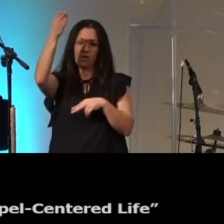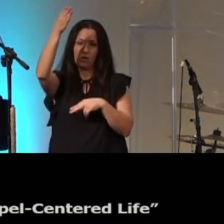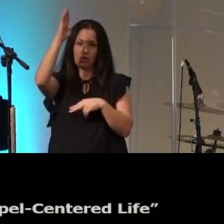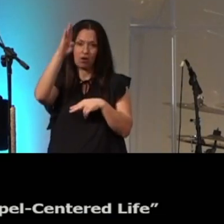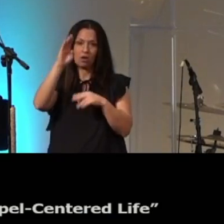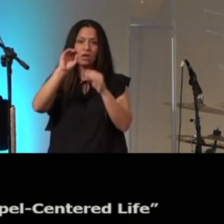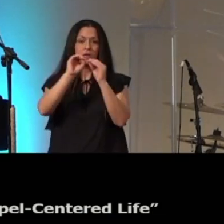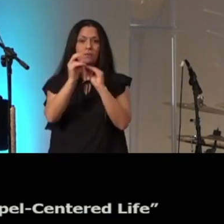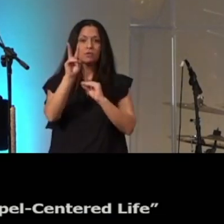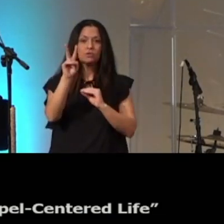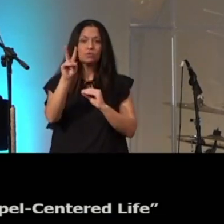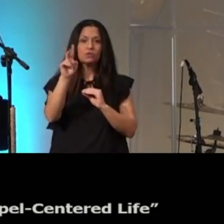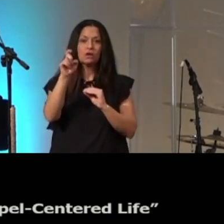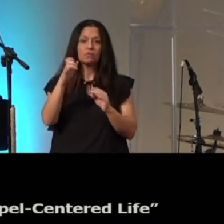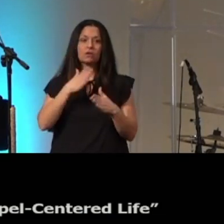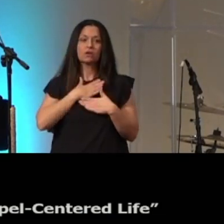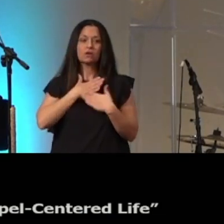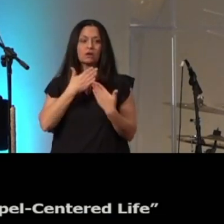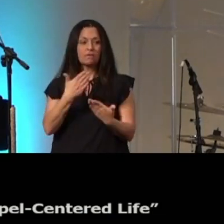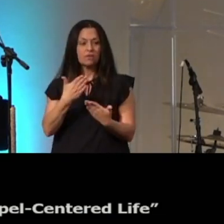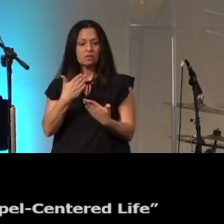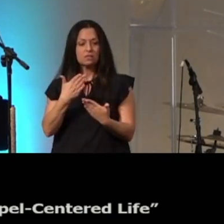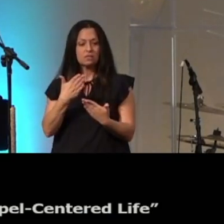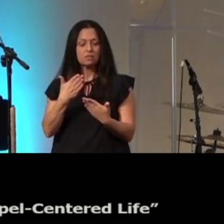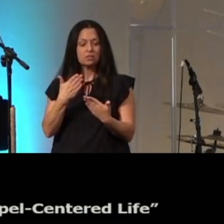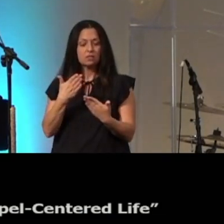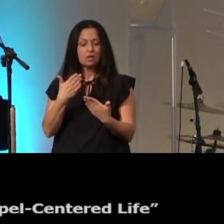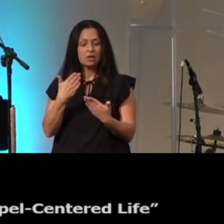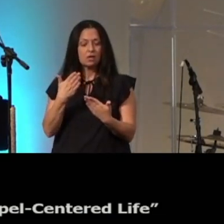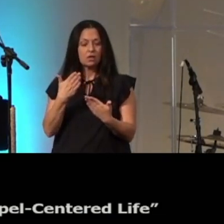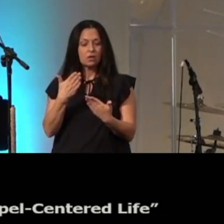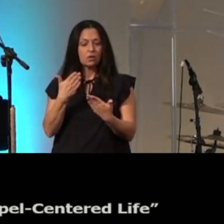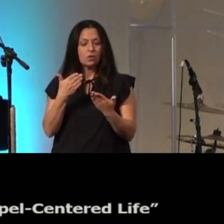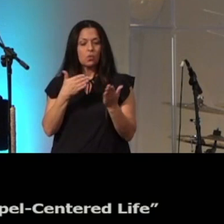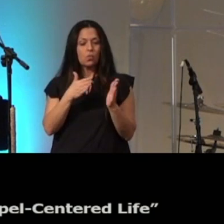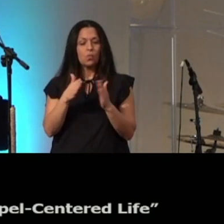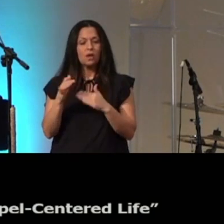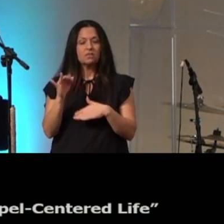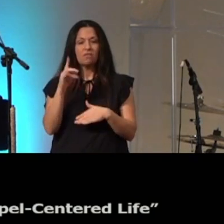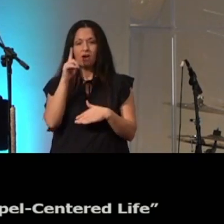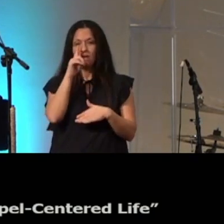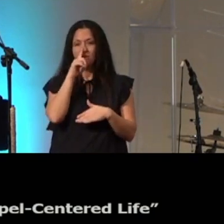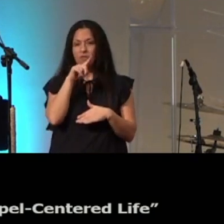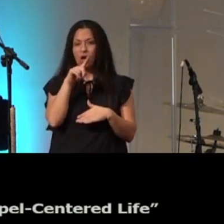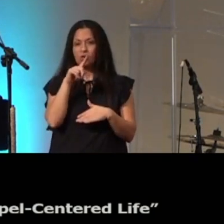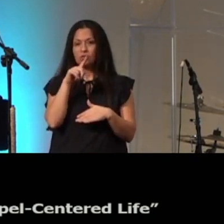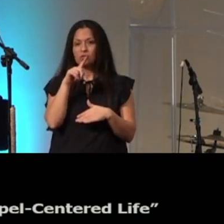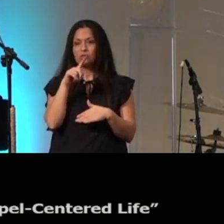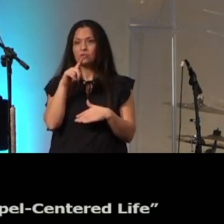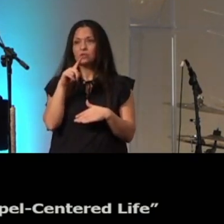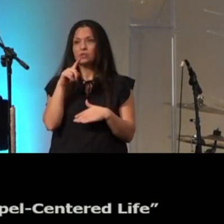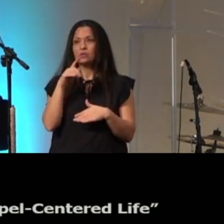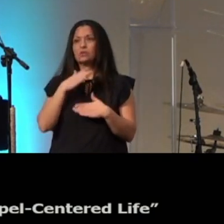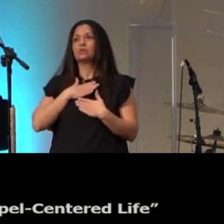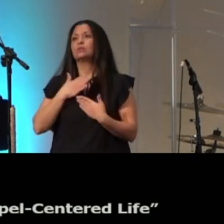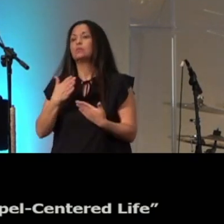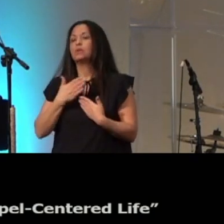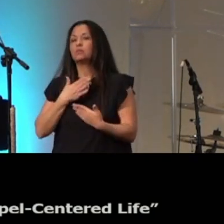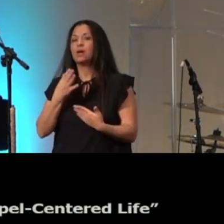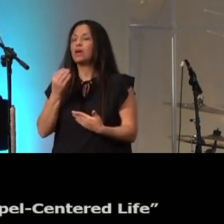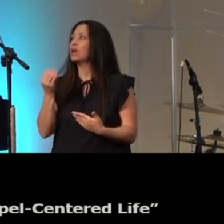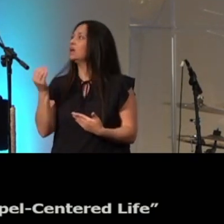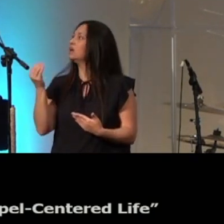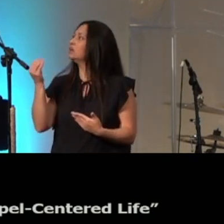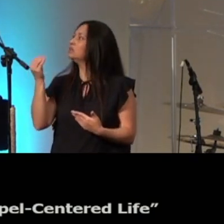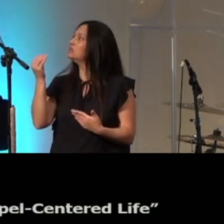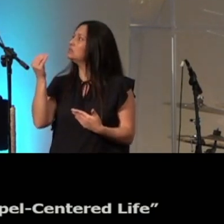you have to confess forms of false repentance and selfish regret and this is one of the things that I think was most helpful for me